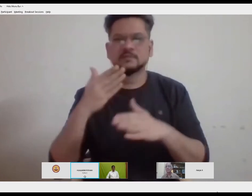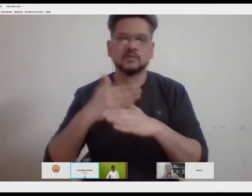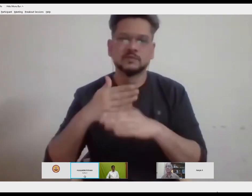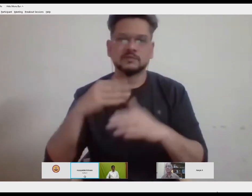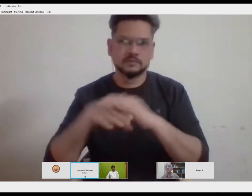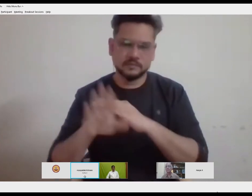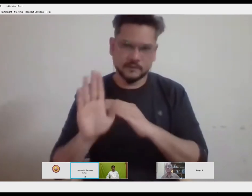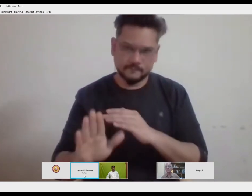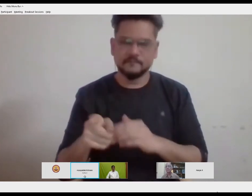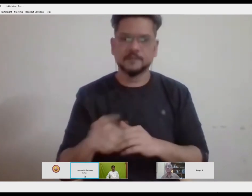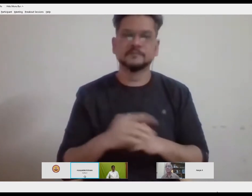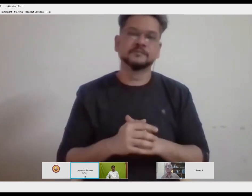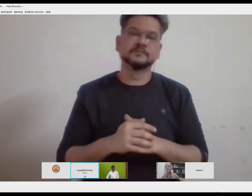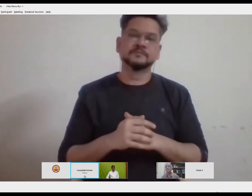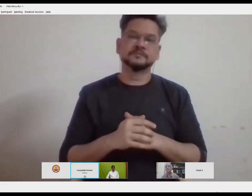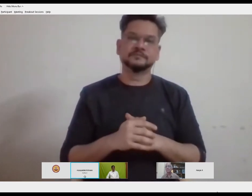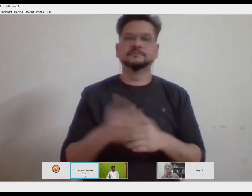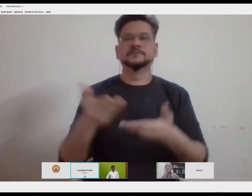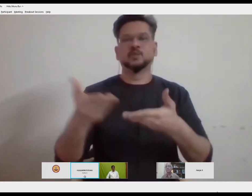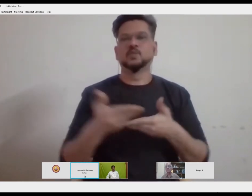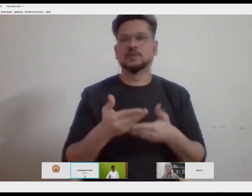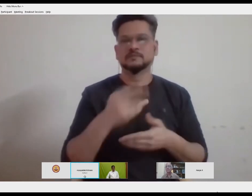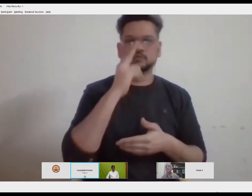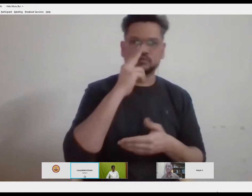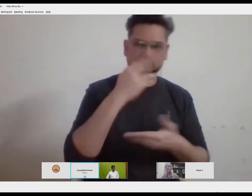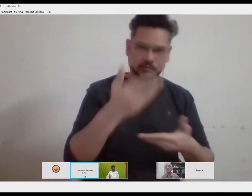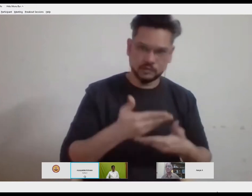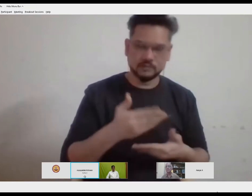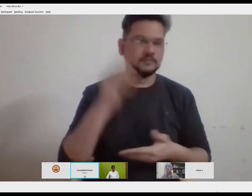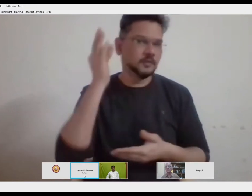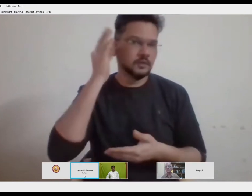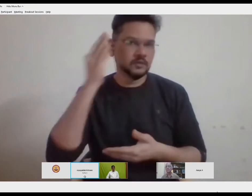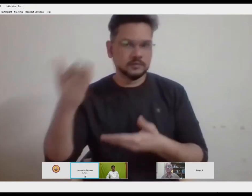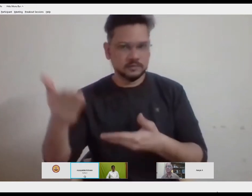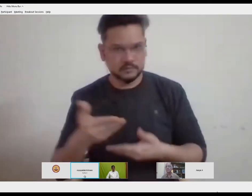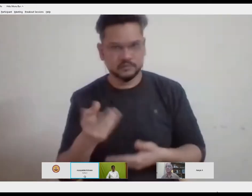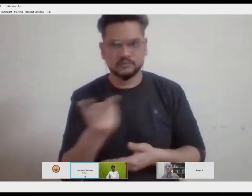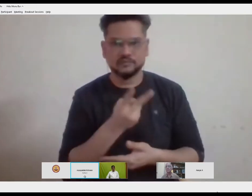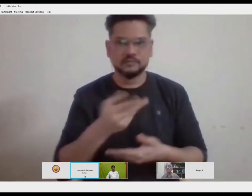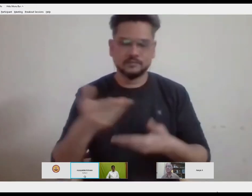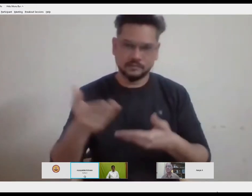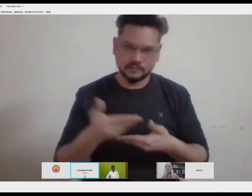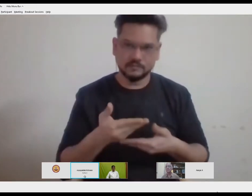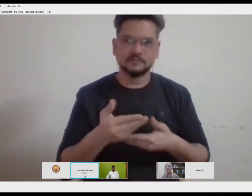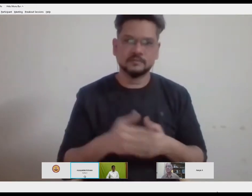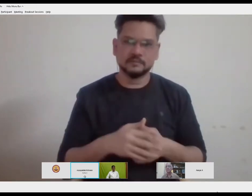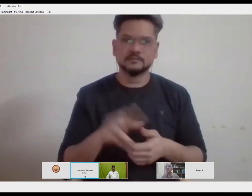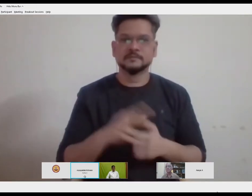welcome these two very prominent and very well established and experienced presenters for today's